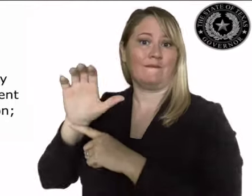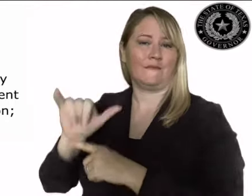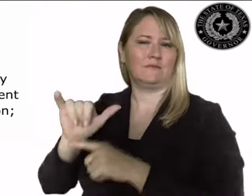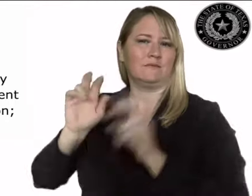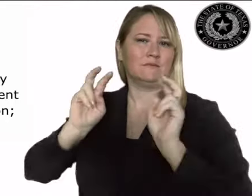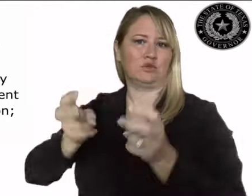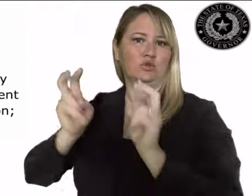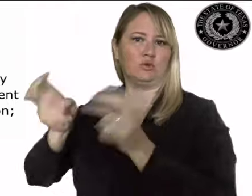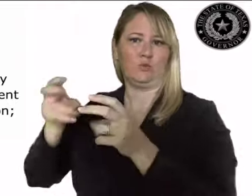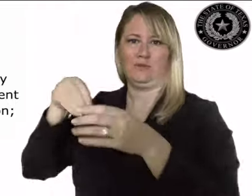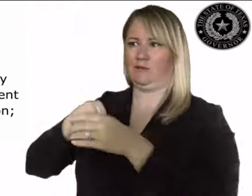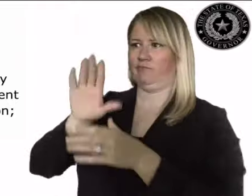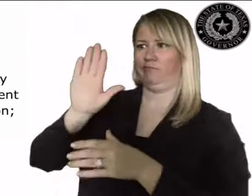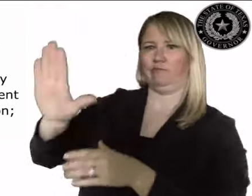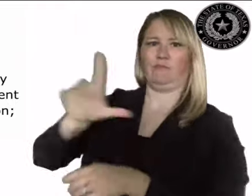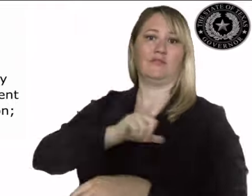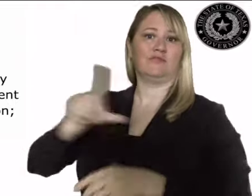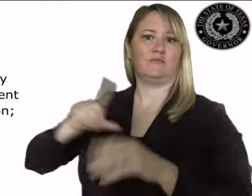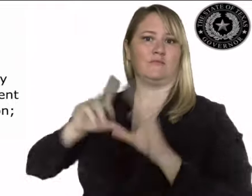session, and